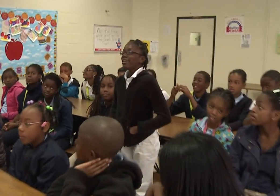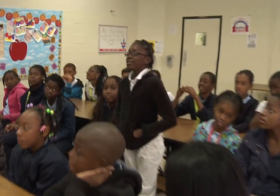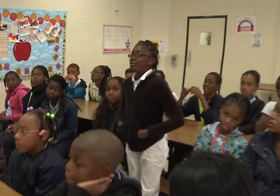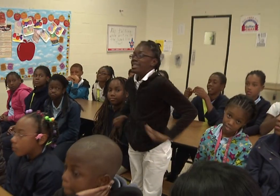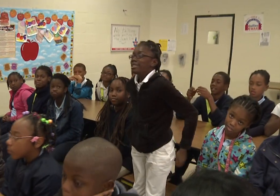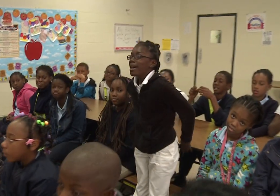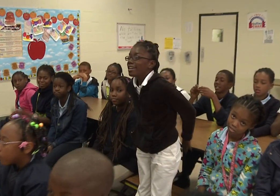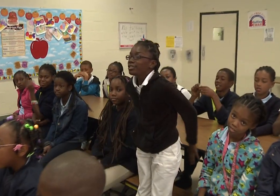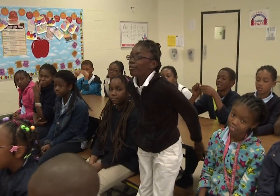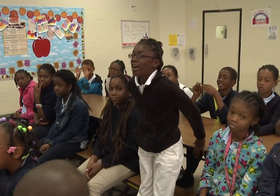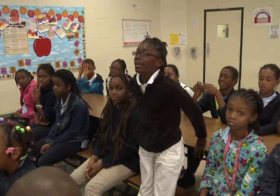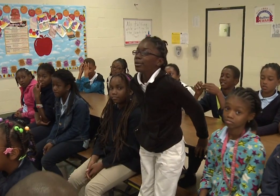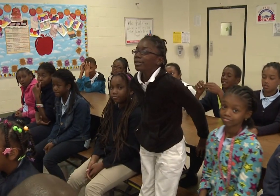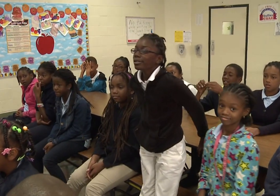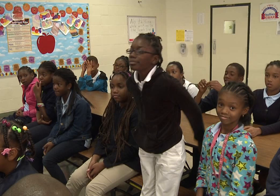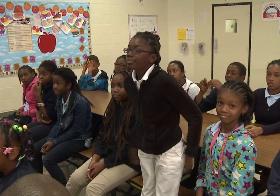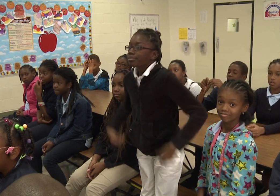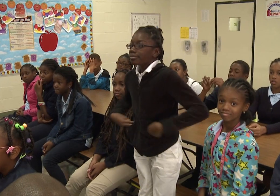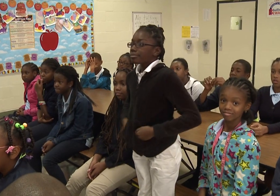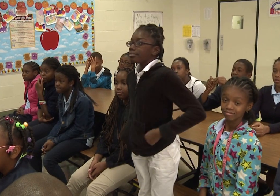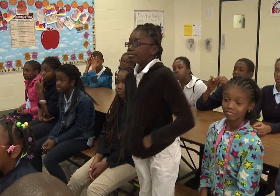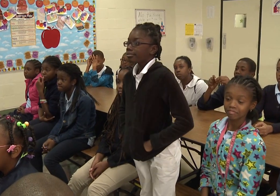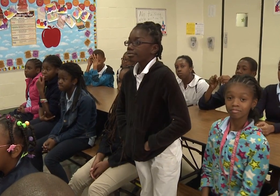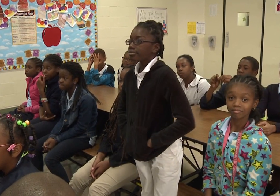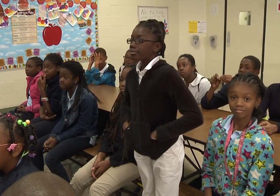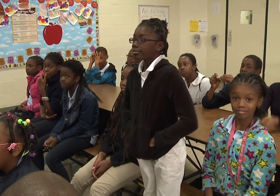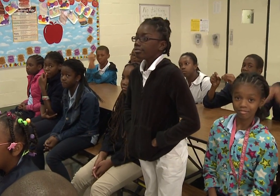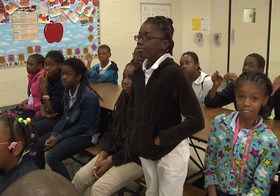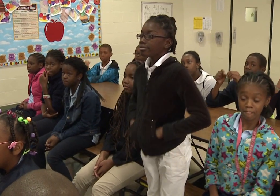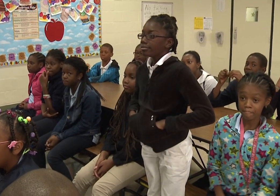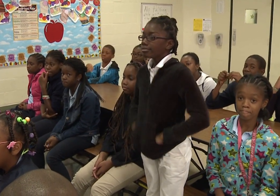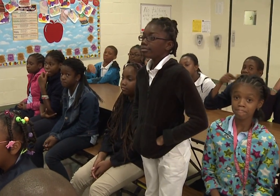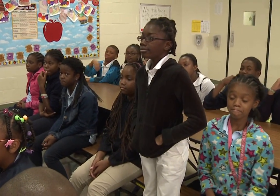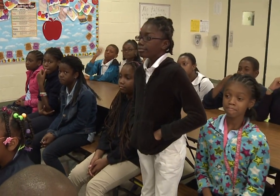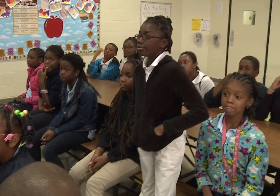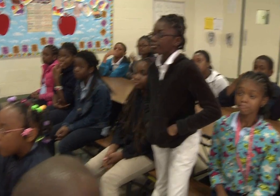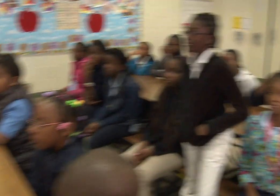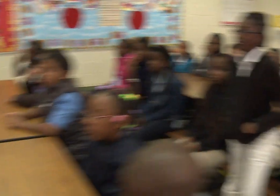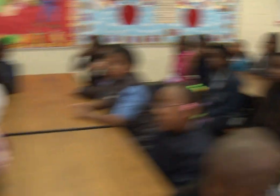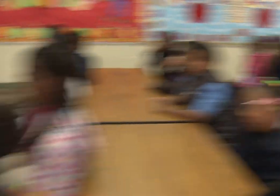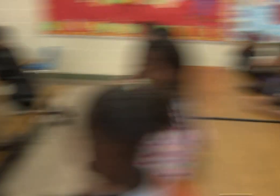What inspired you to write a book? Great question. What inspired me to write a book?